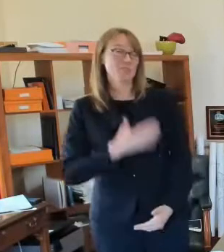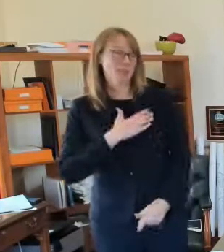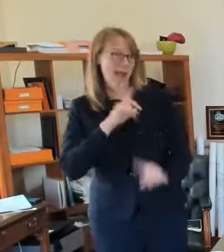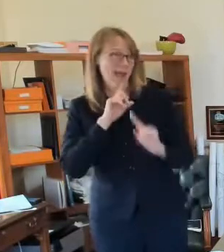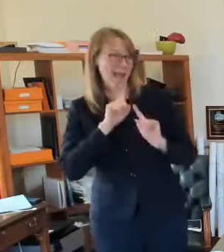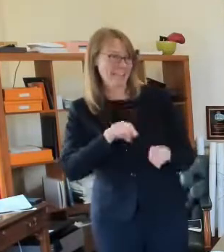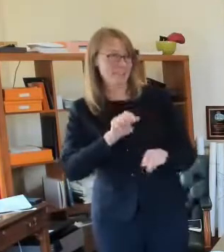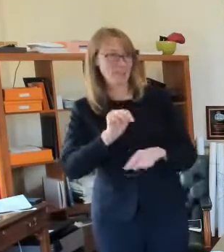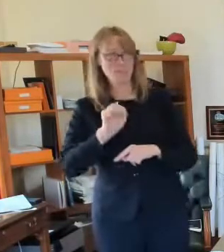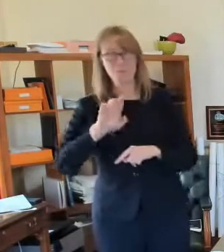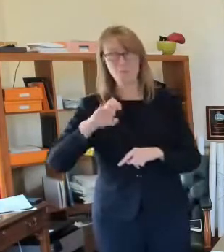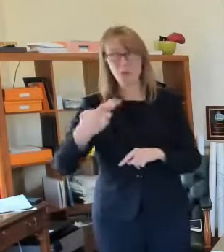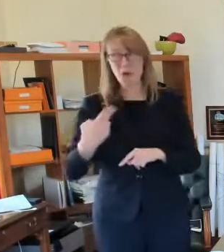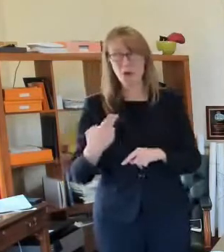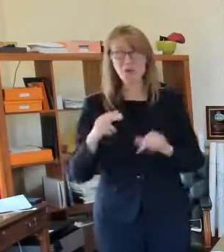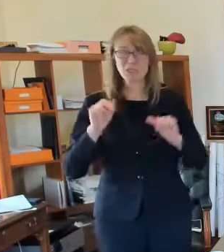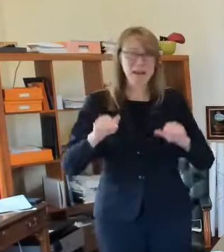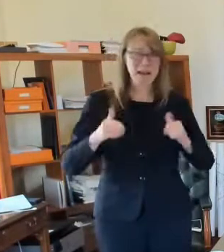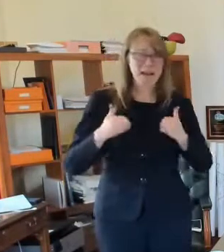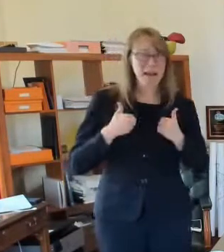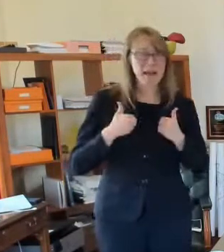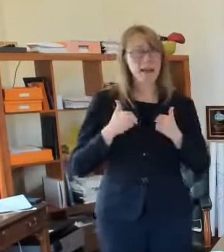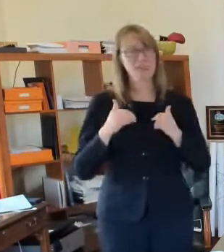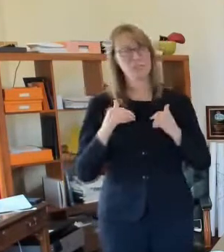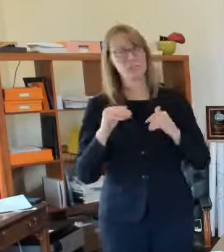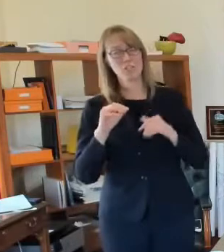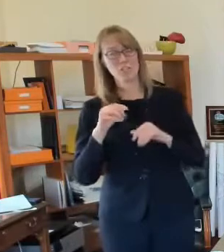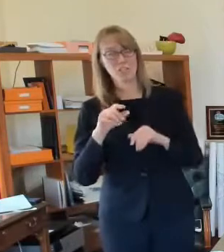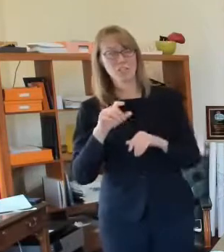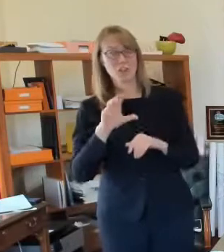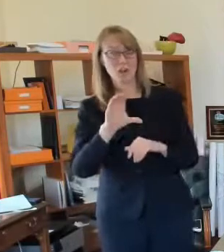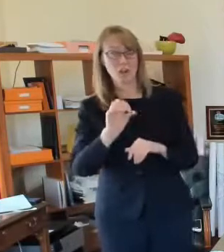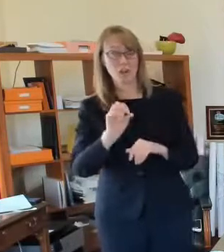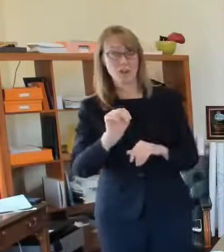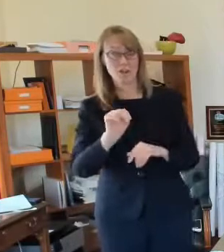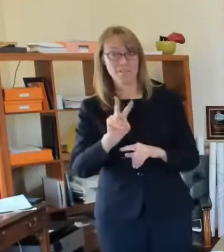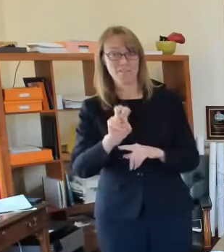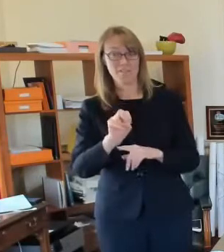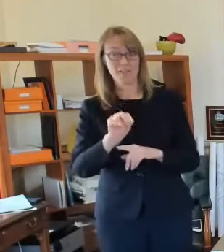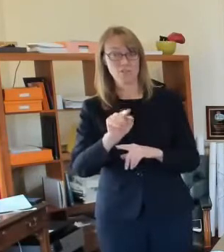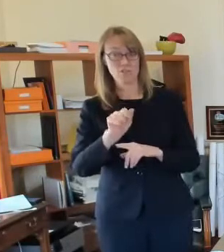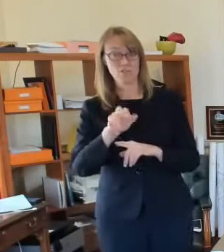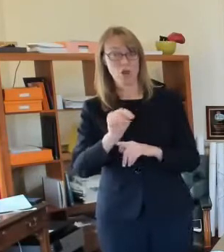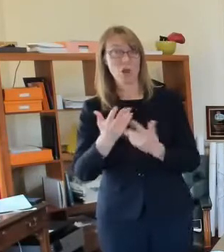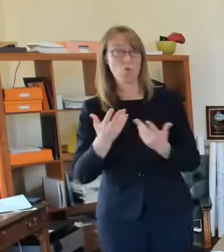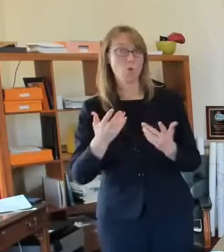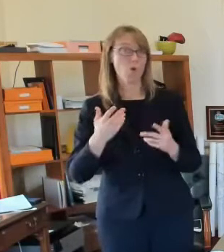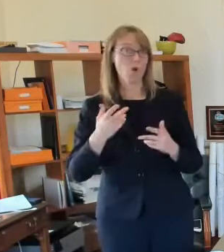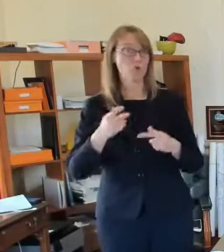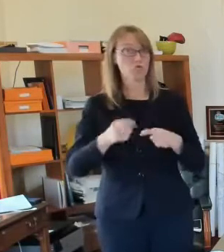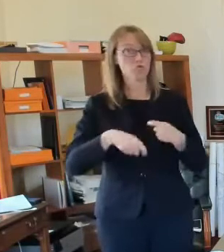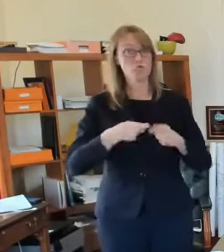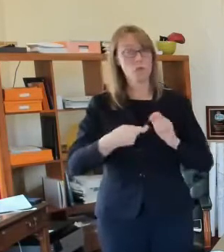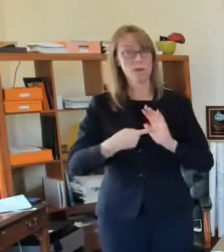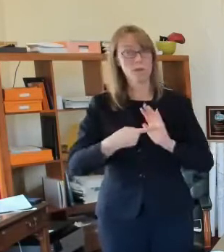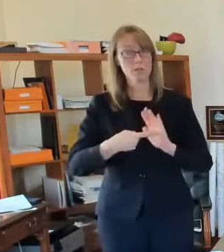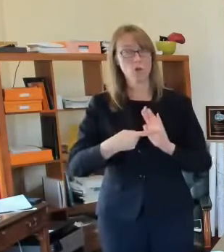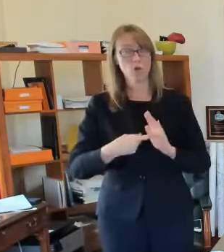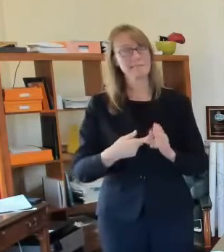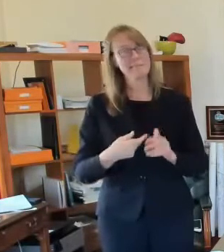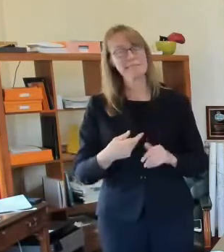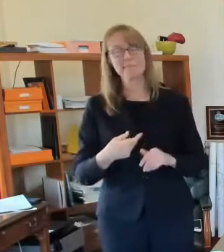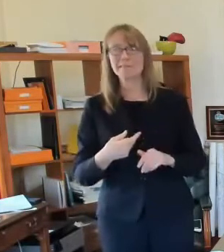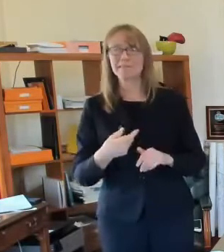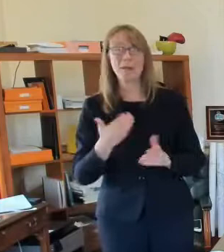not not necessarily got to see what the numbers are we've uh we've put out some metrics